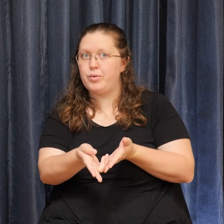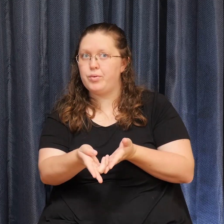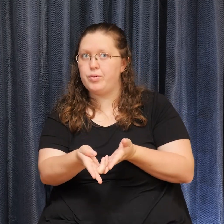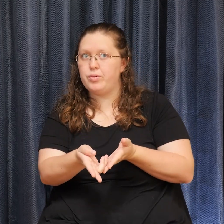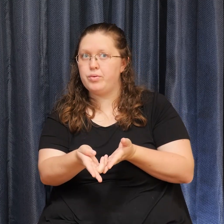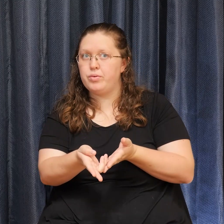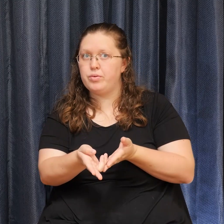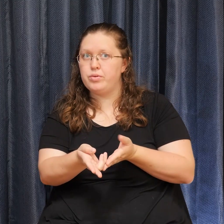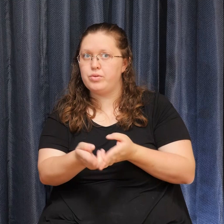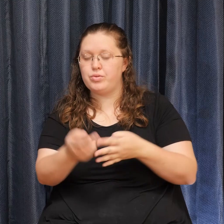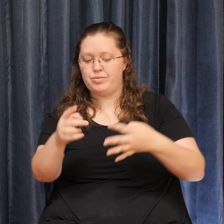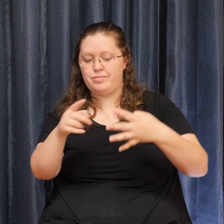Working together